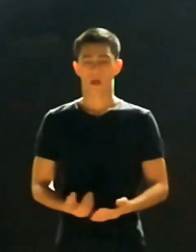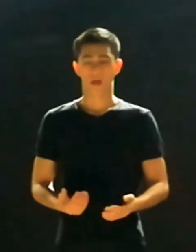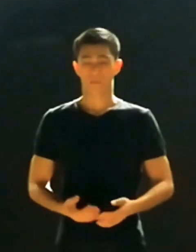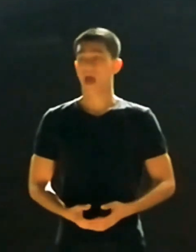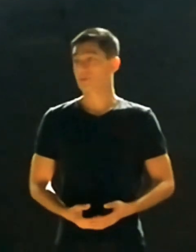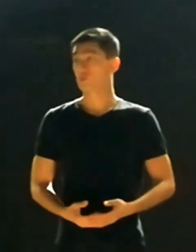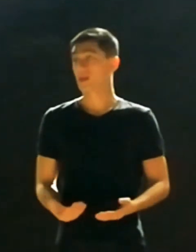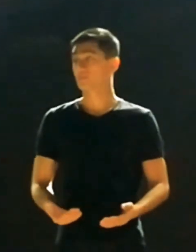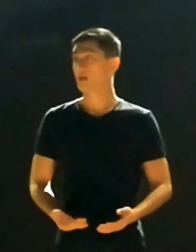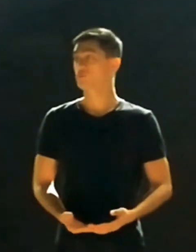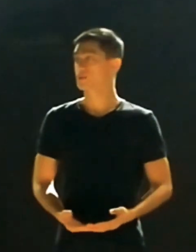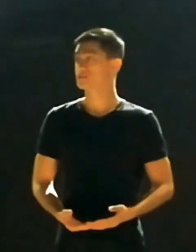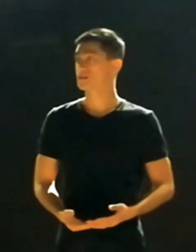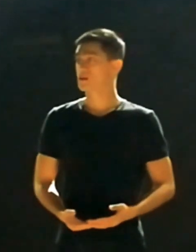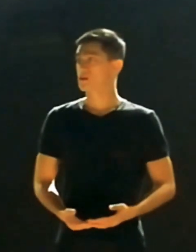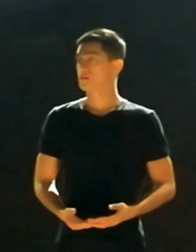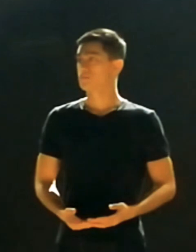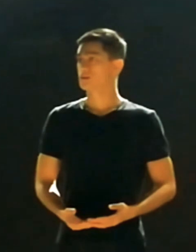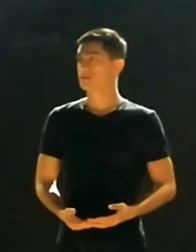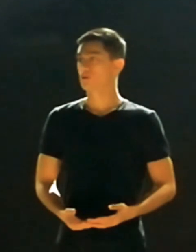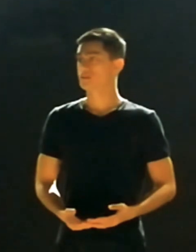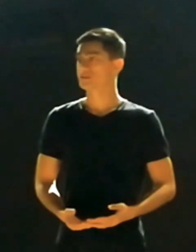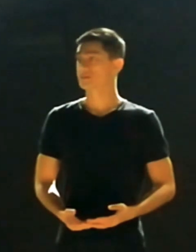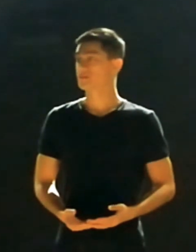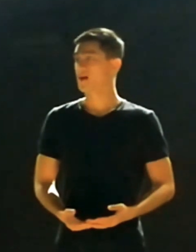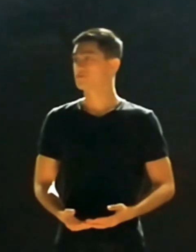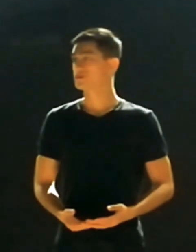I'm happy looking at the penguins, but it's an hour since he's left.